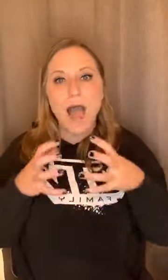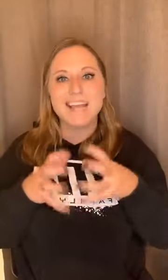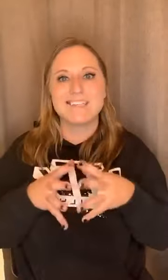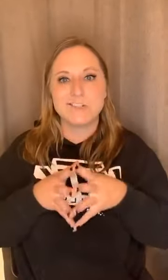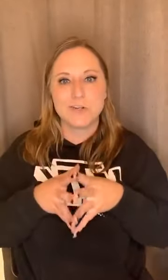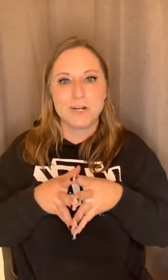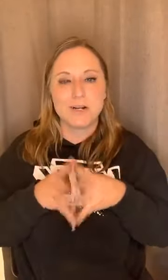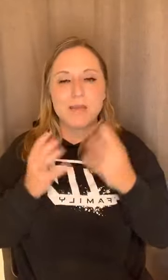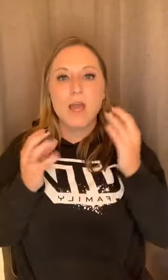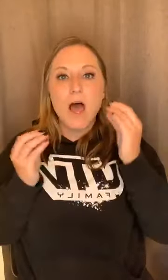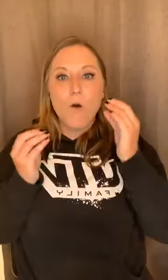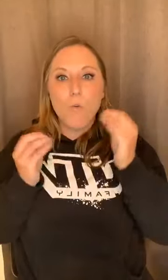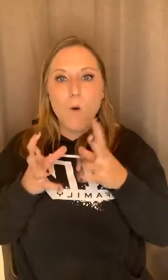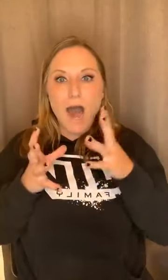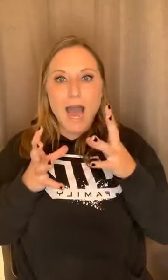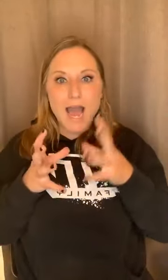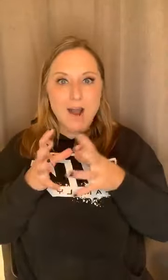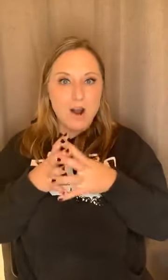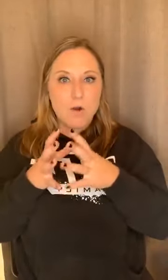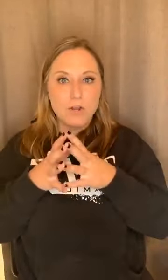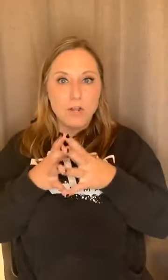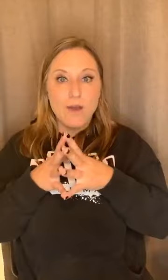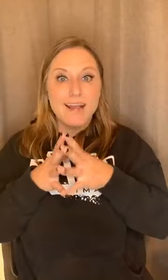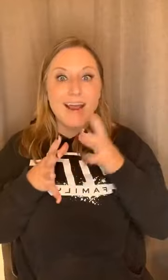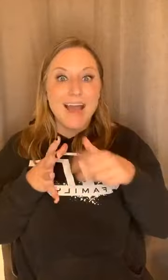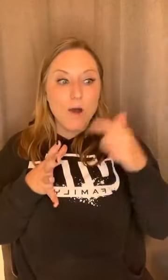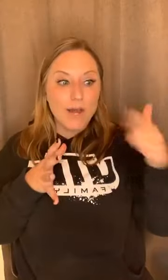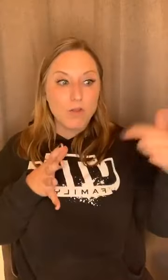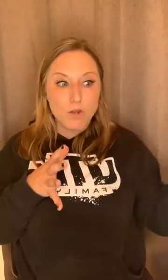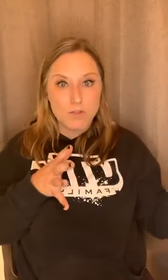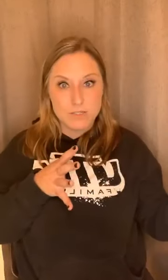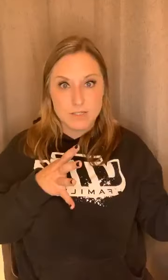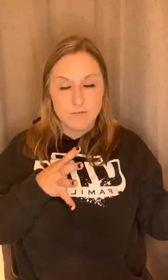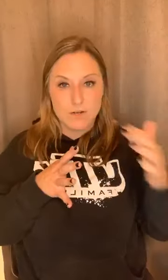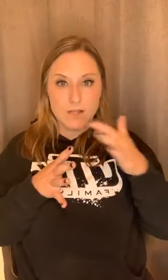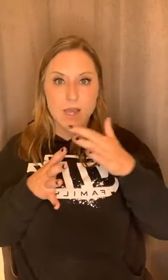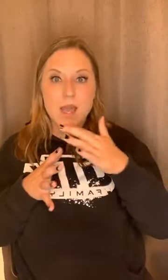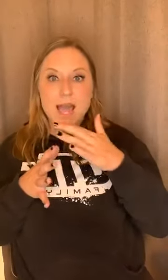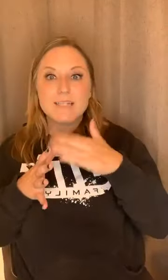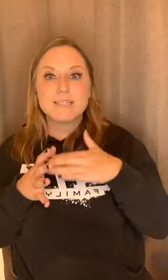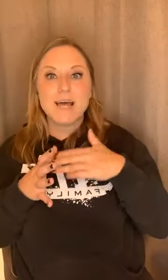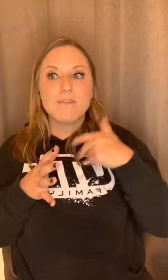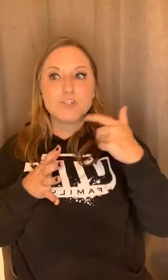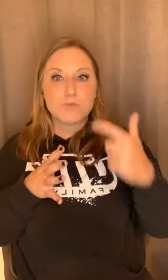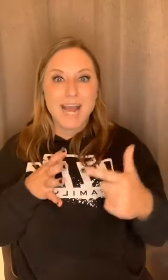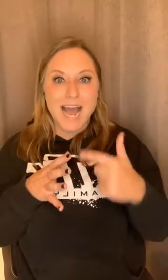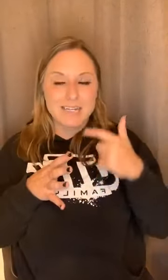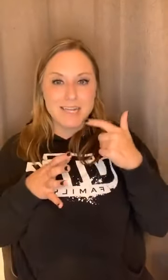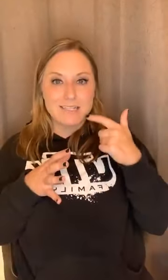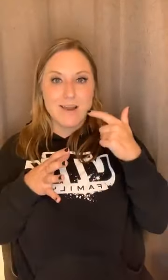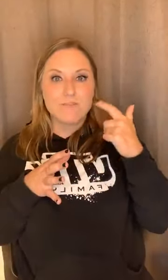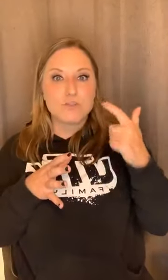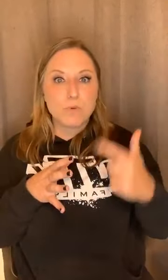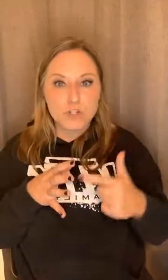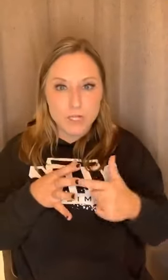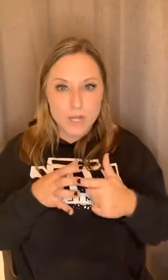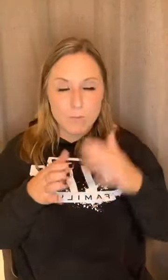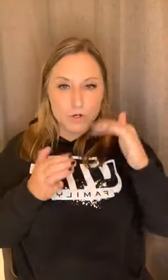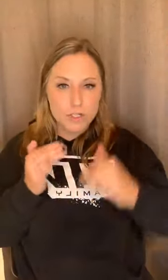is this triggering me? Why are, or, you know, and, and how can I look at this differently instead of just reacting, instead of just pushing, pushing,